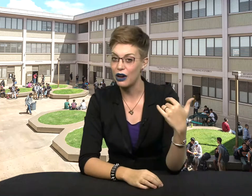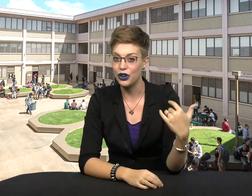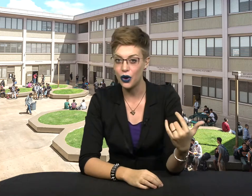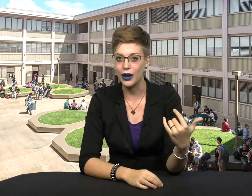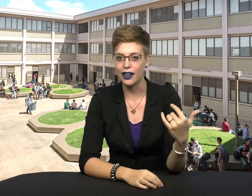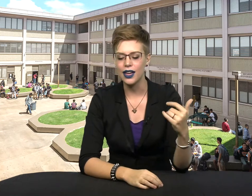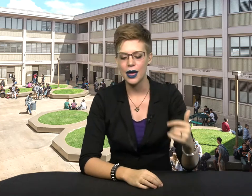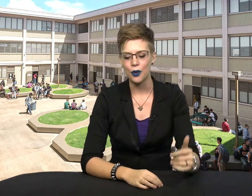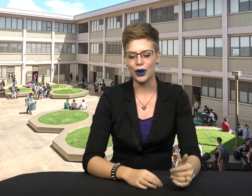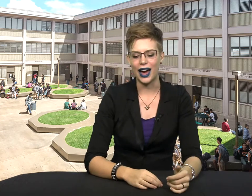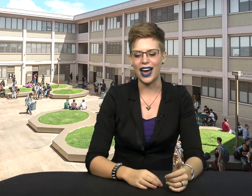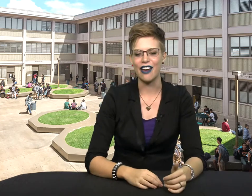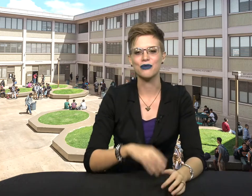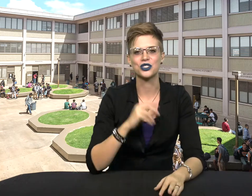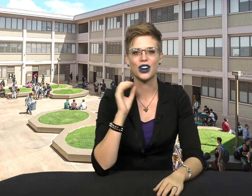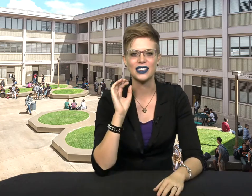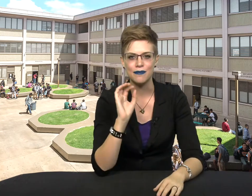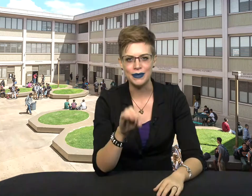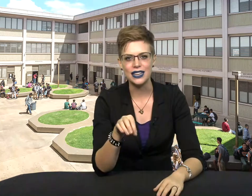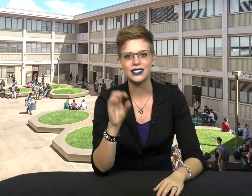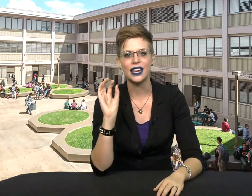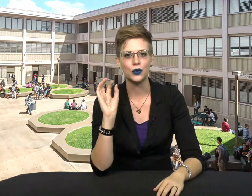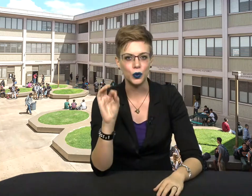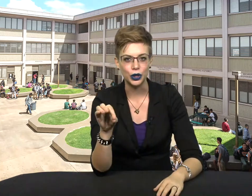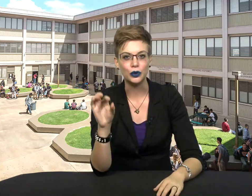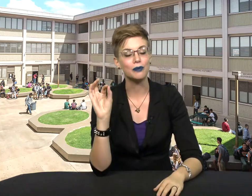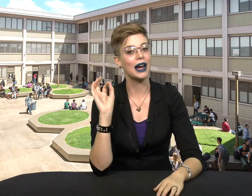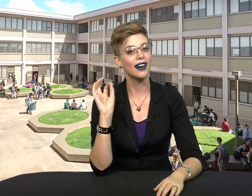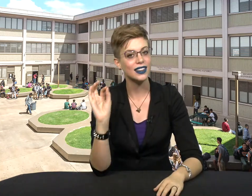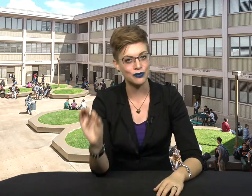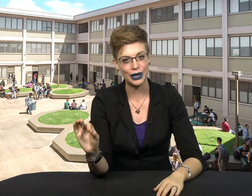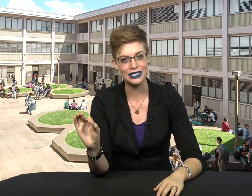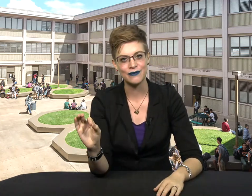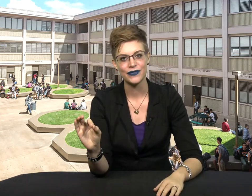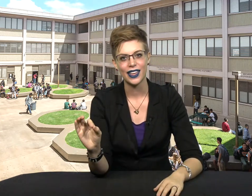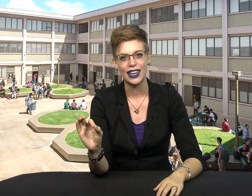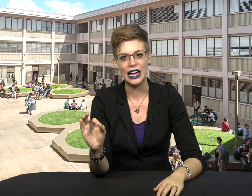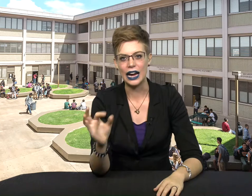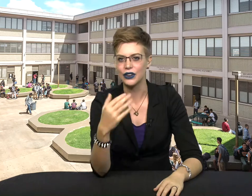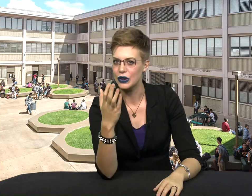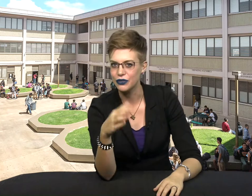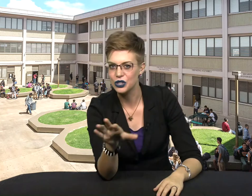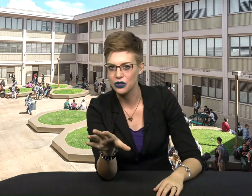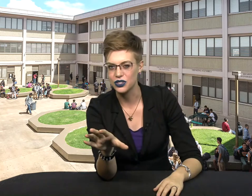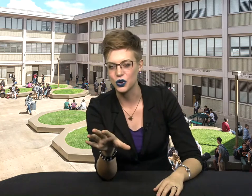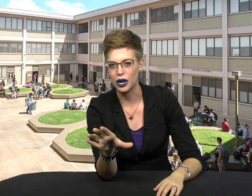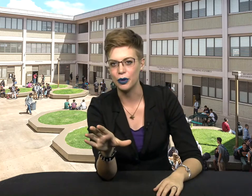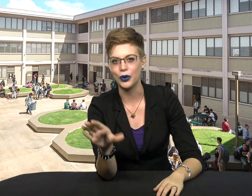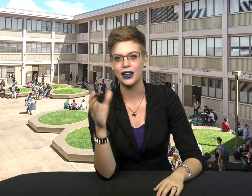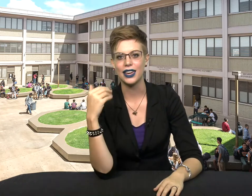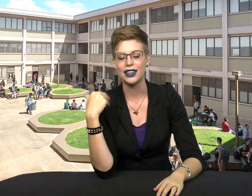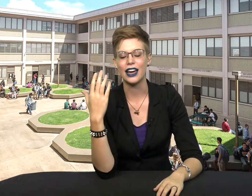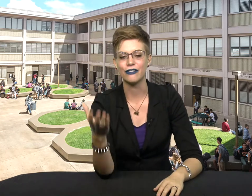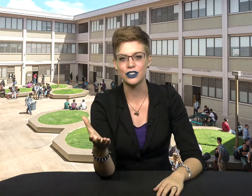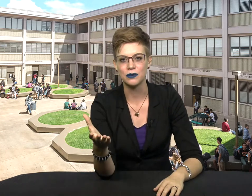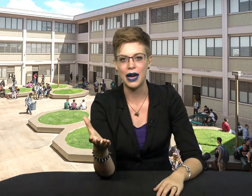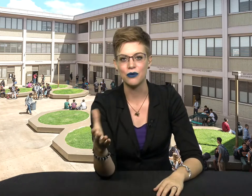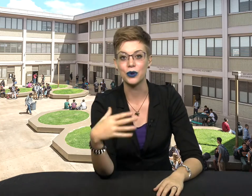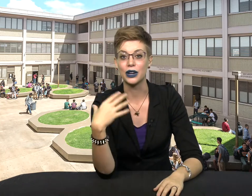knowing when I was trying to meet and woo my husband. And I don't know if you know this story, but when he and I first met, we were in